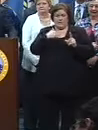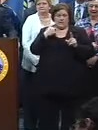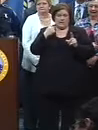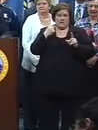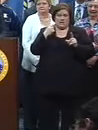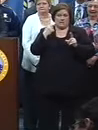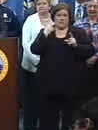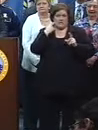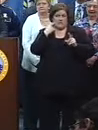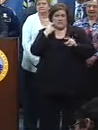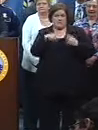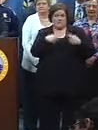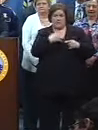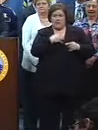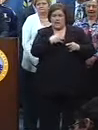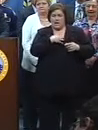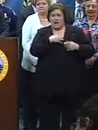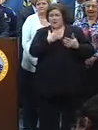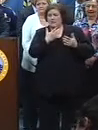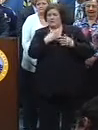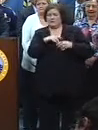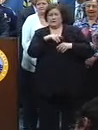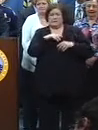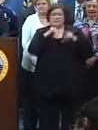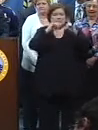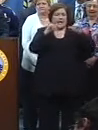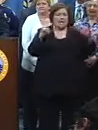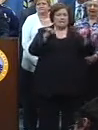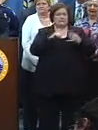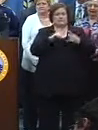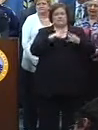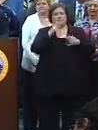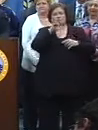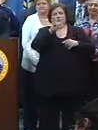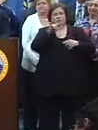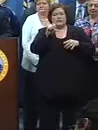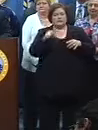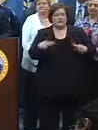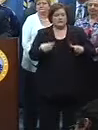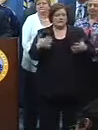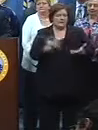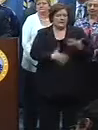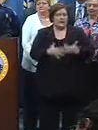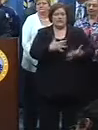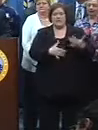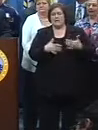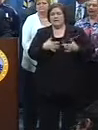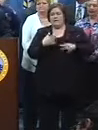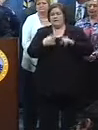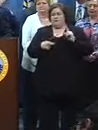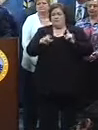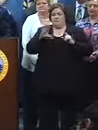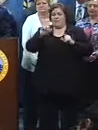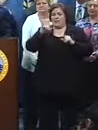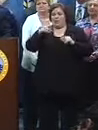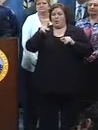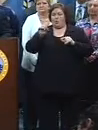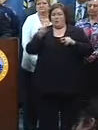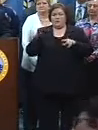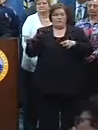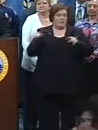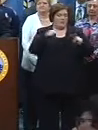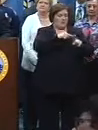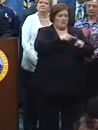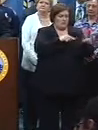about from both sides. involves structures, tents, grills, and then neutral ground. From, I guess, Caliope to Terpsichore,